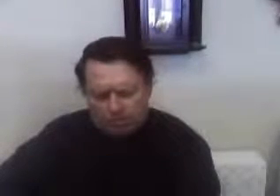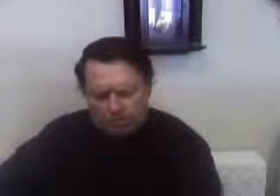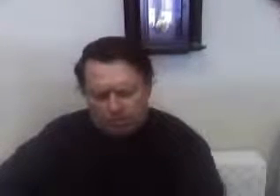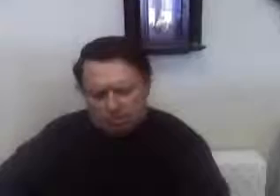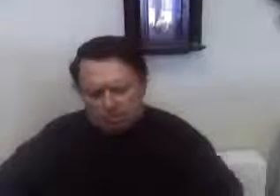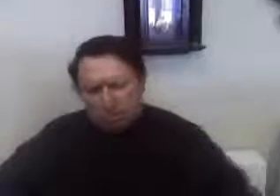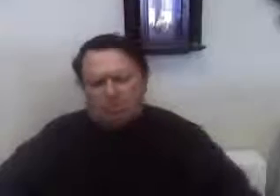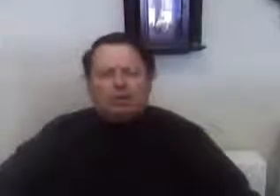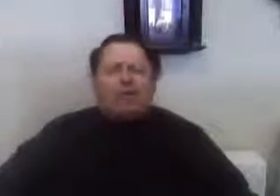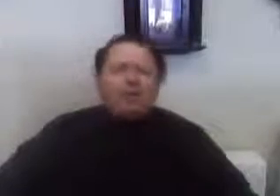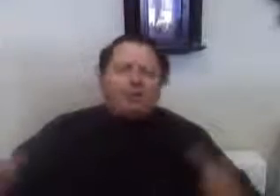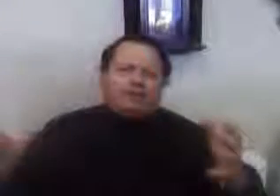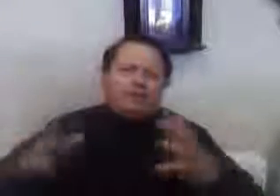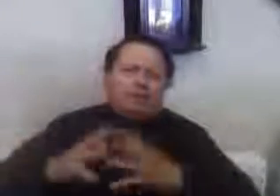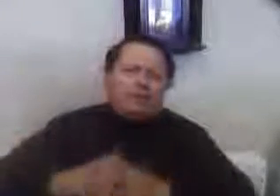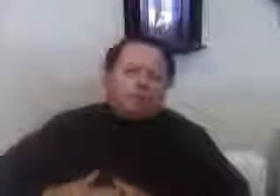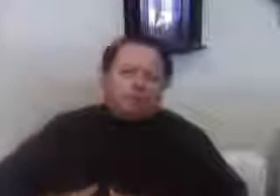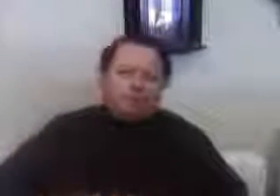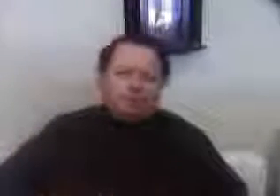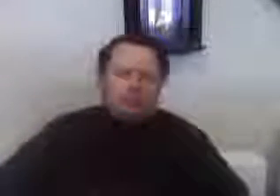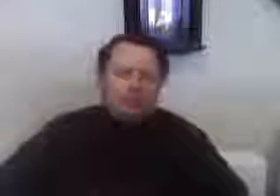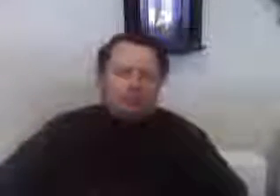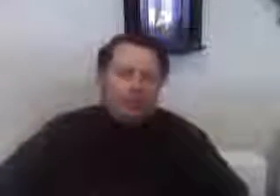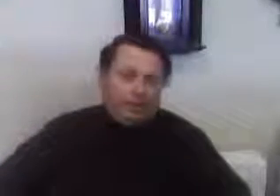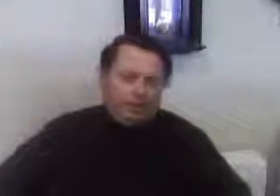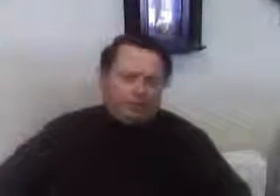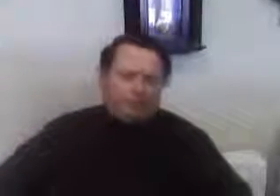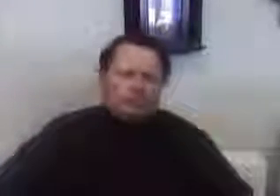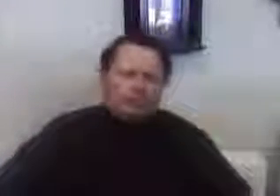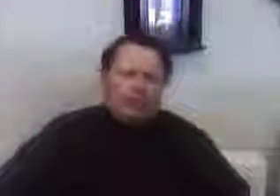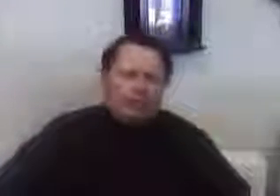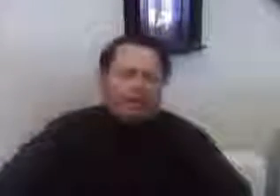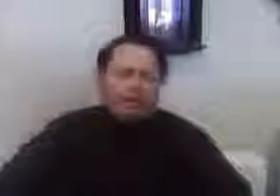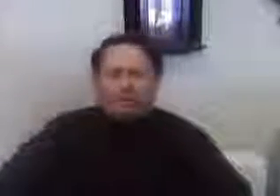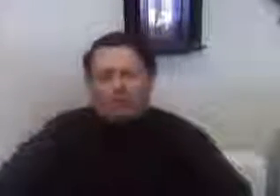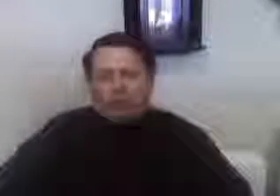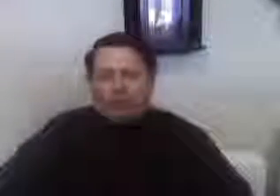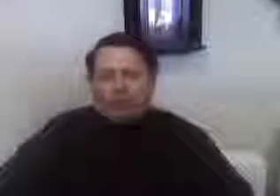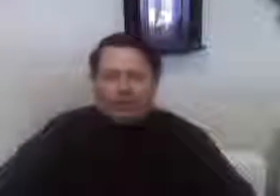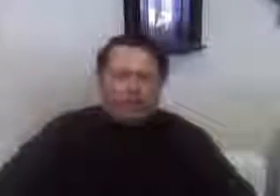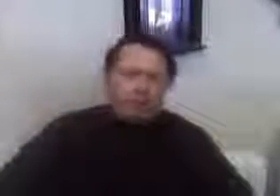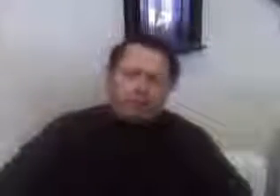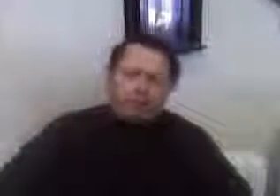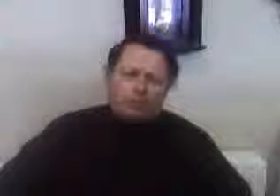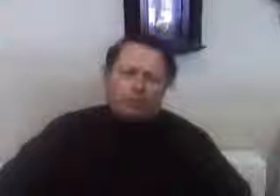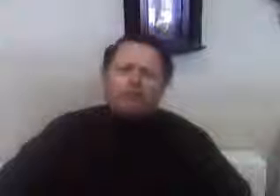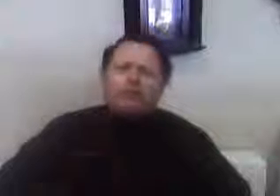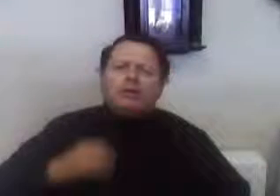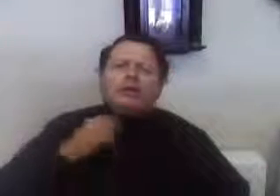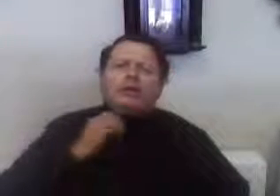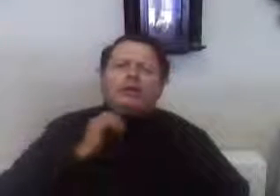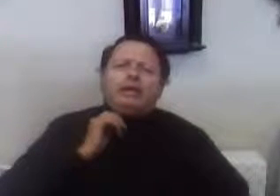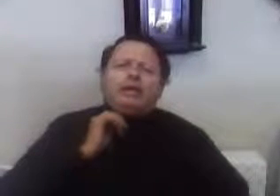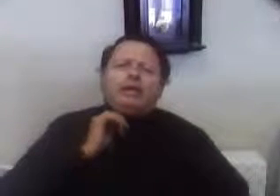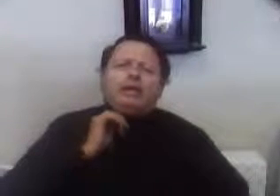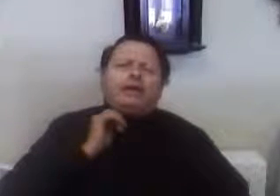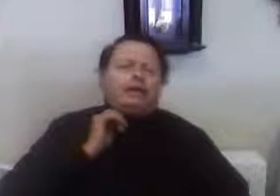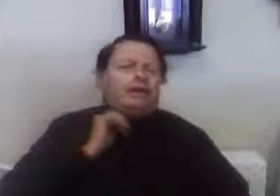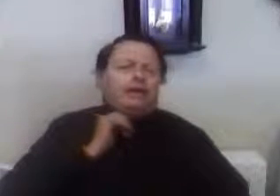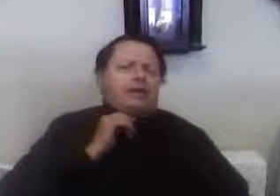Now, I've done a couple videos, Economics 101 and Economics 102, and I got a lot